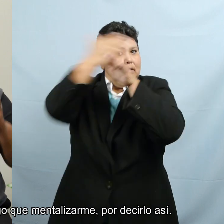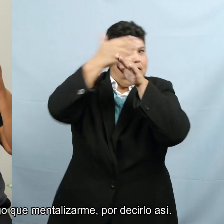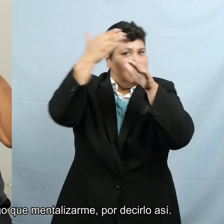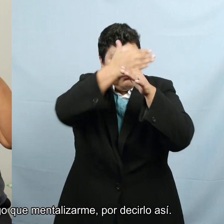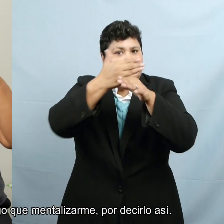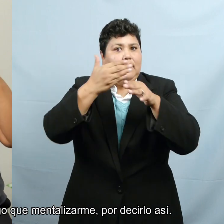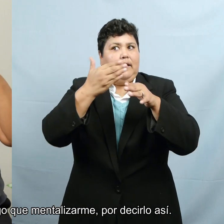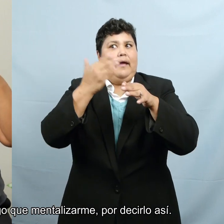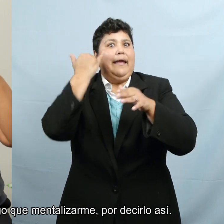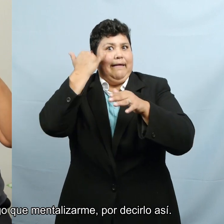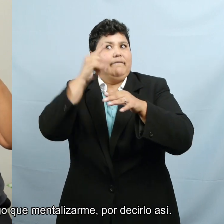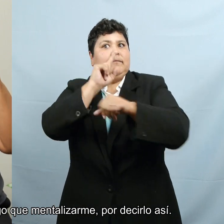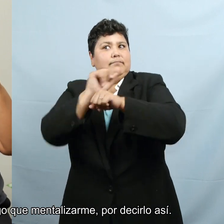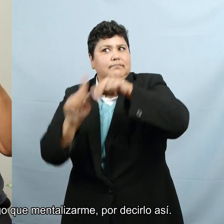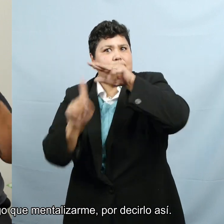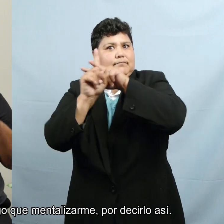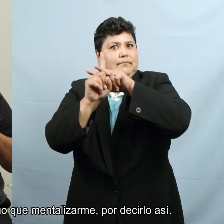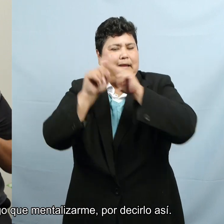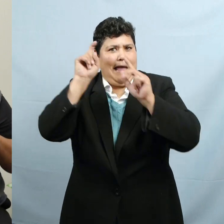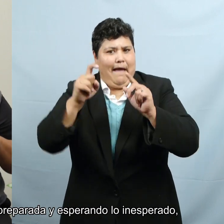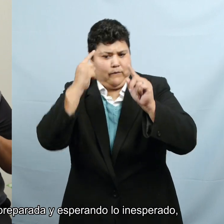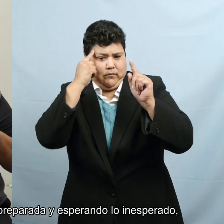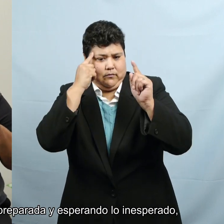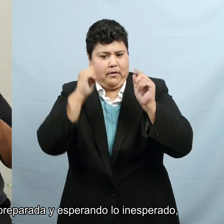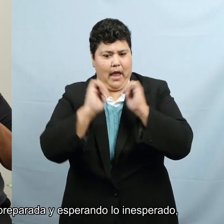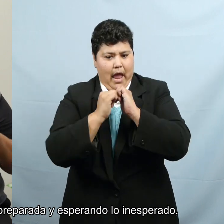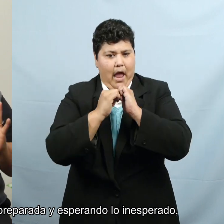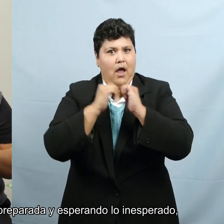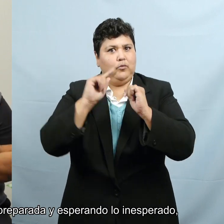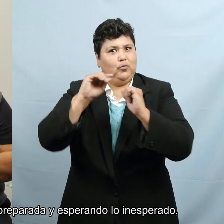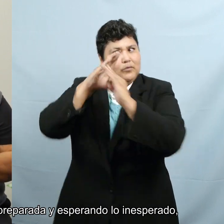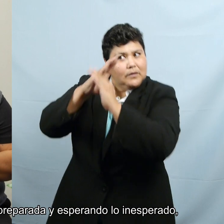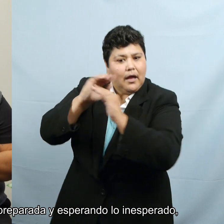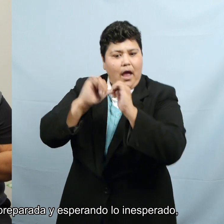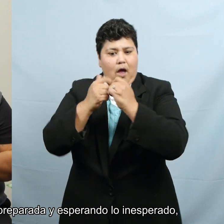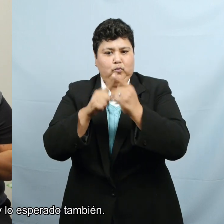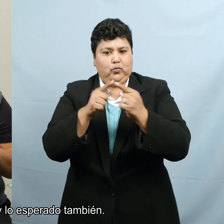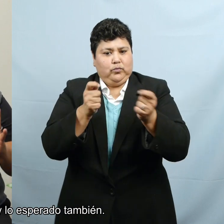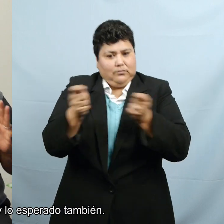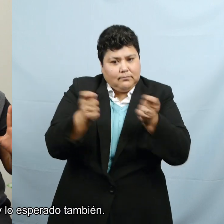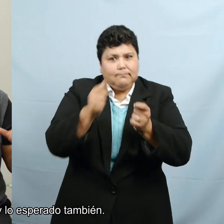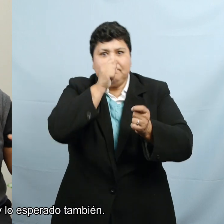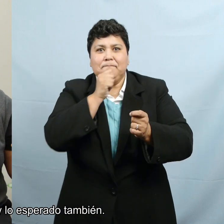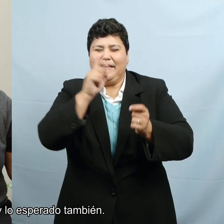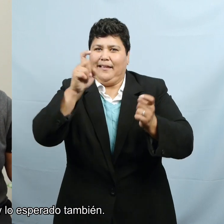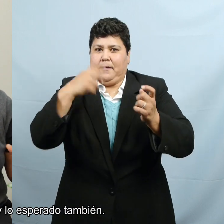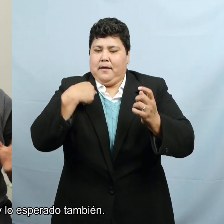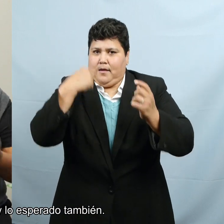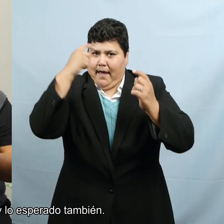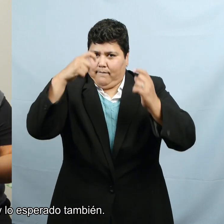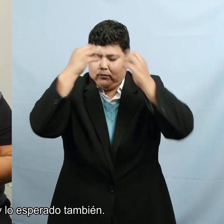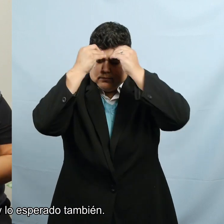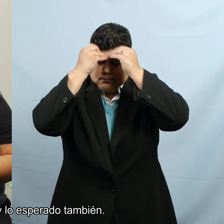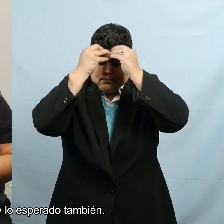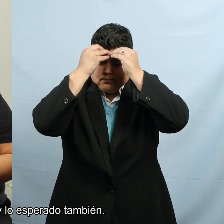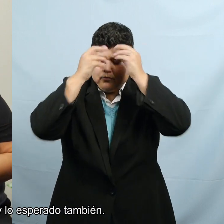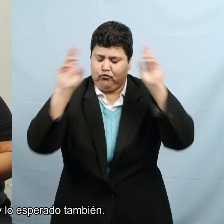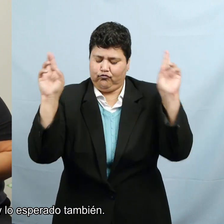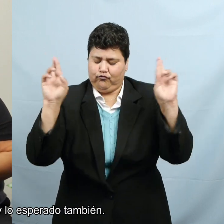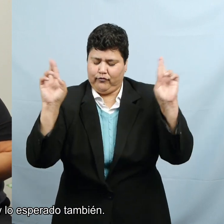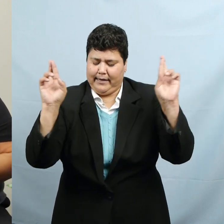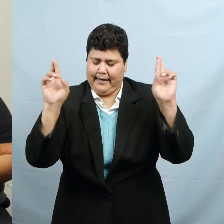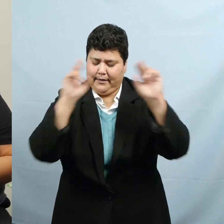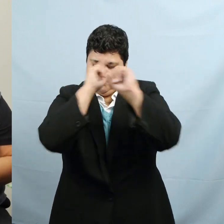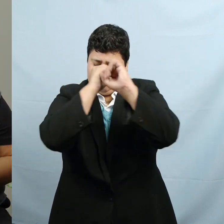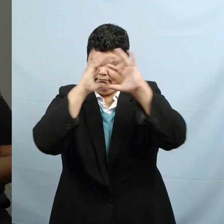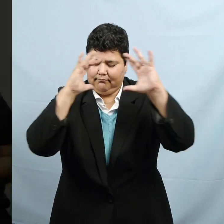you know, getting my set, my head in the zone, so to speak, you you really got to come into it prepared and expecting the unexpected and, and, and the expected